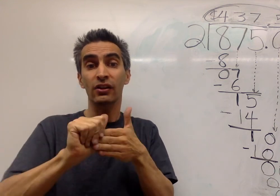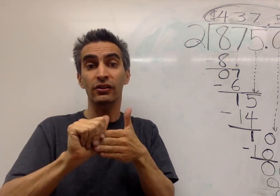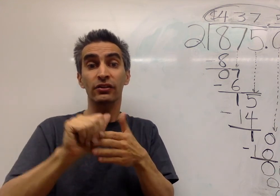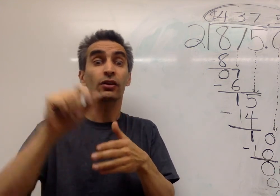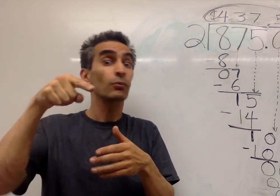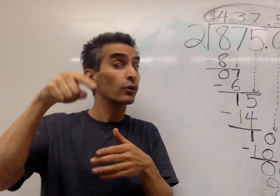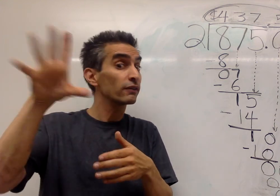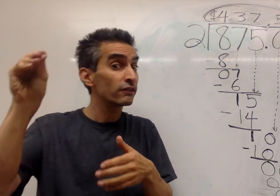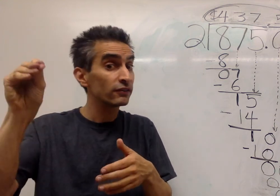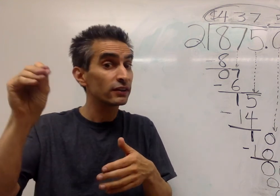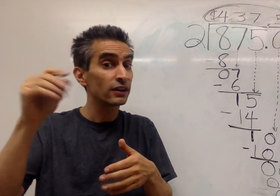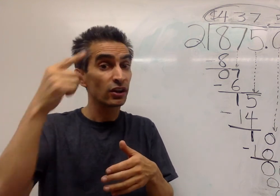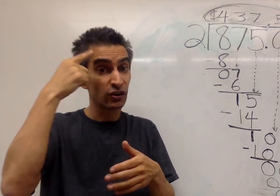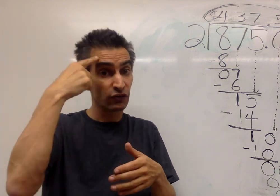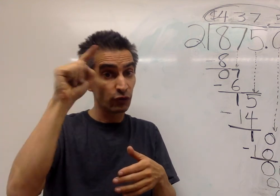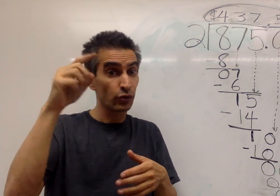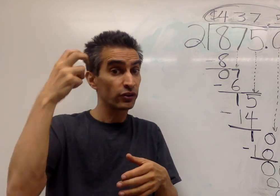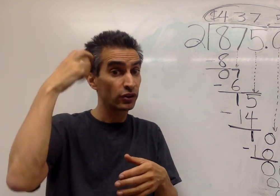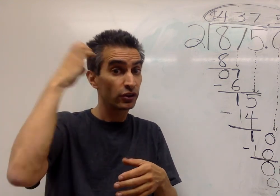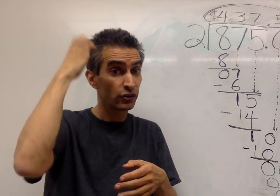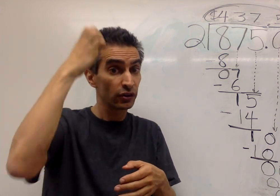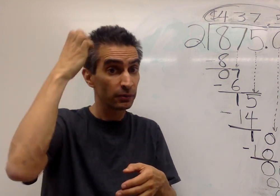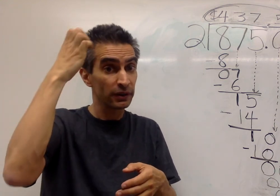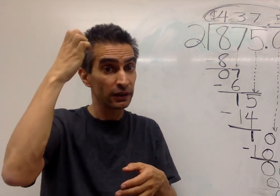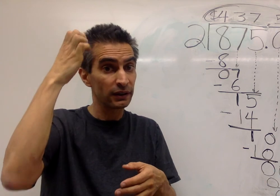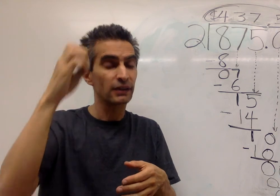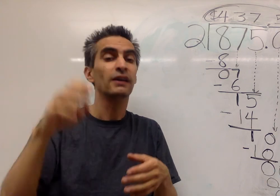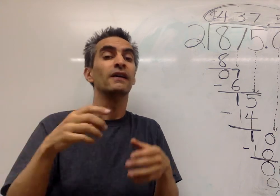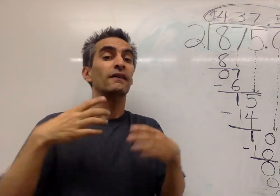.50 for your European trip.